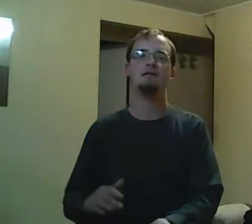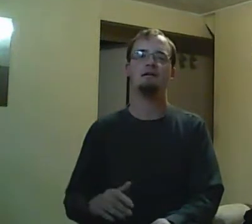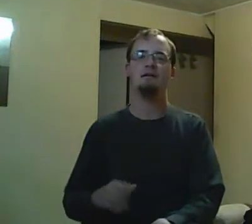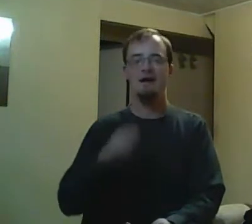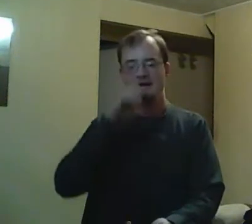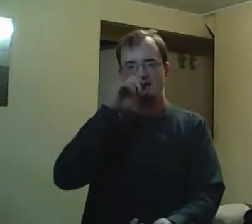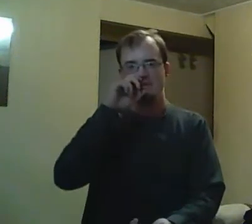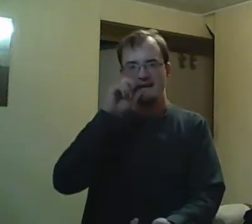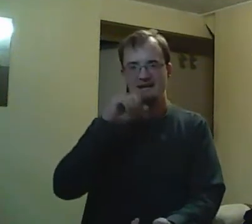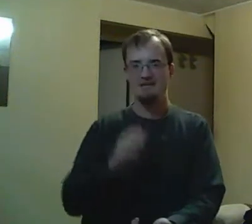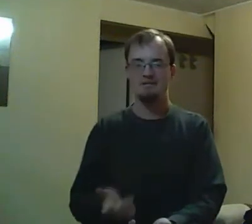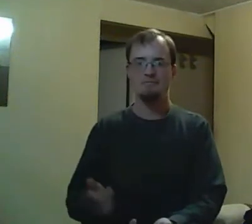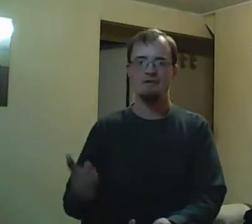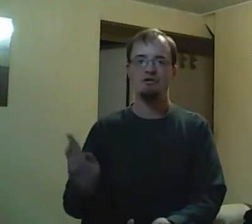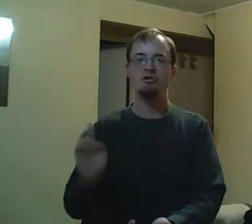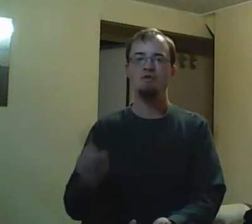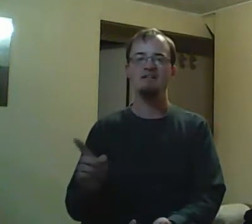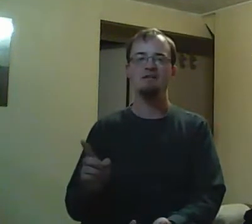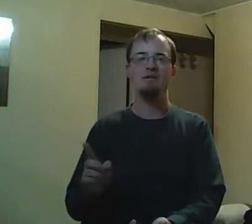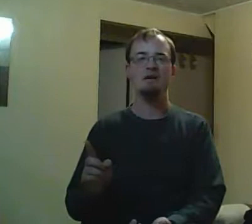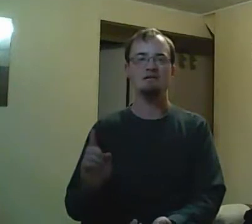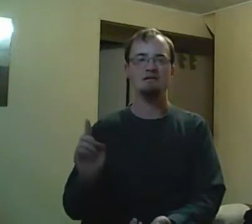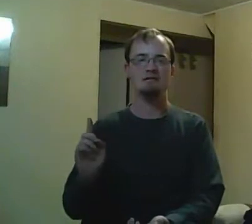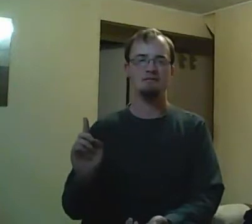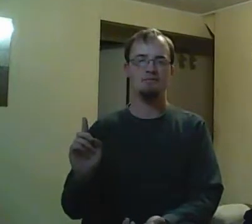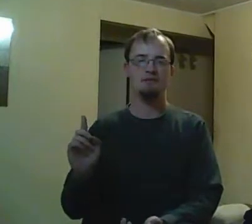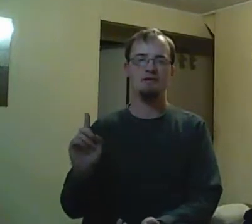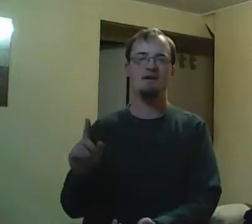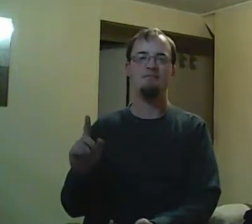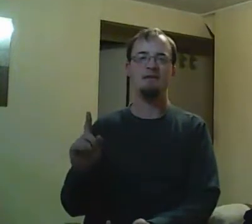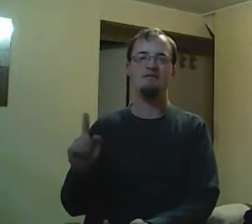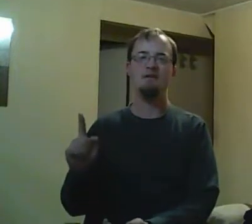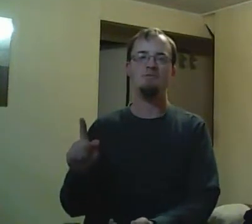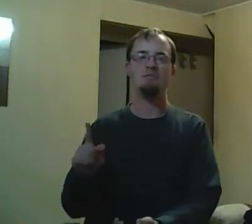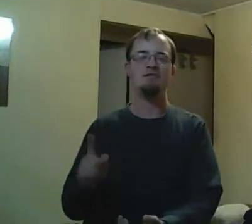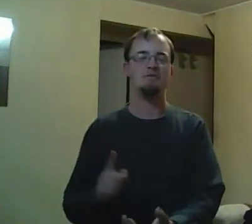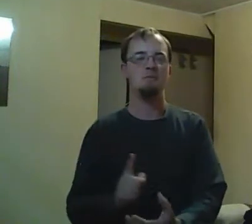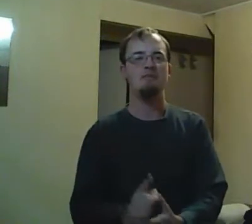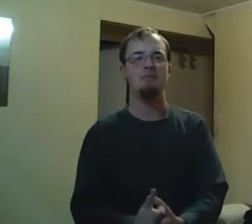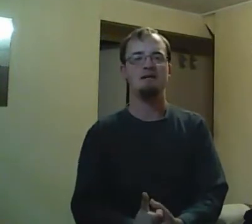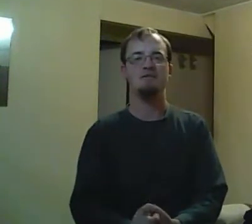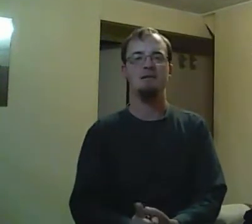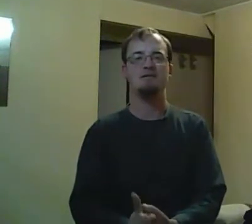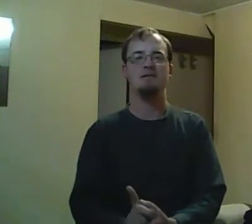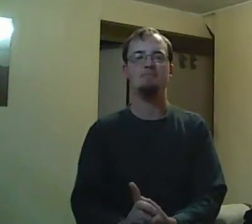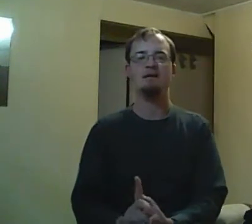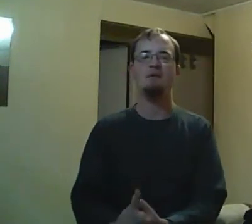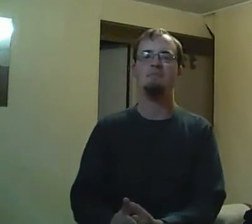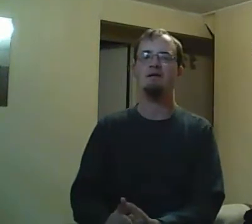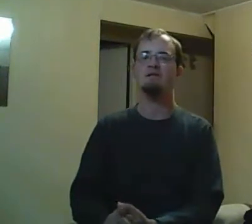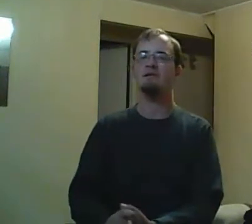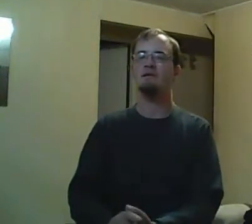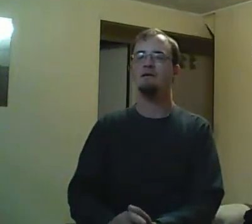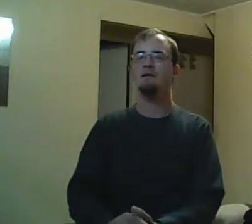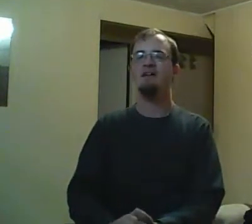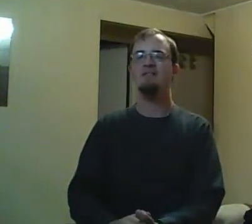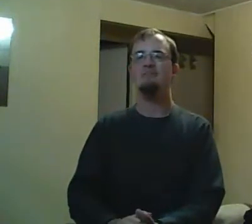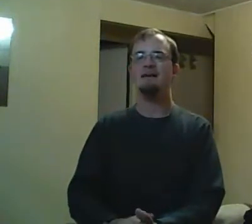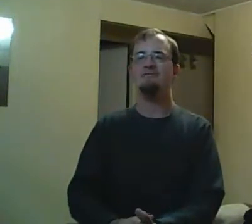coma or whatever. I don't know what's happening. Spinner wants to come by in comfort. I just wish Spinner had come in.